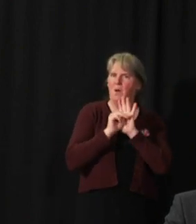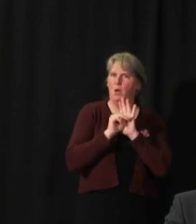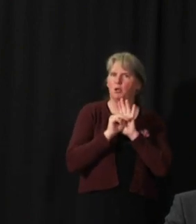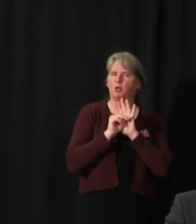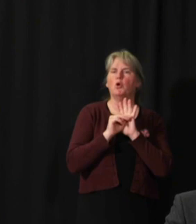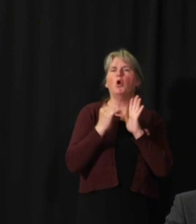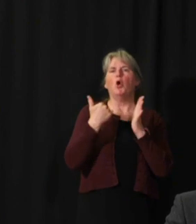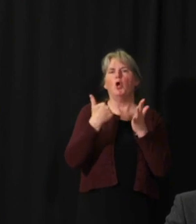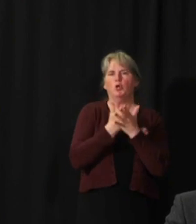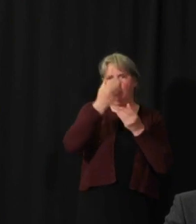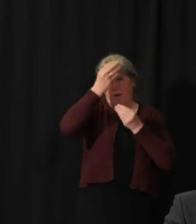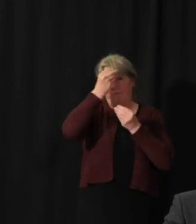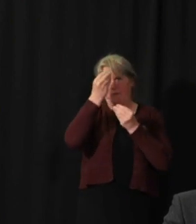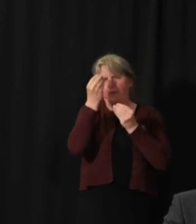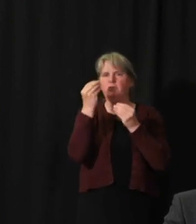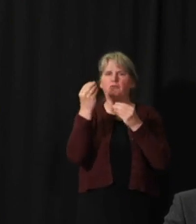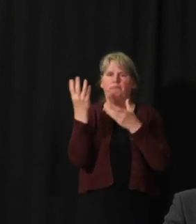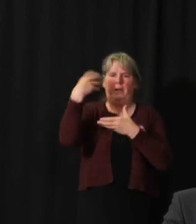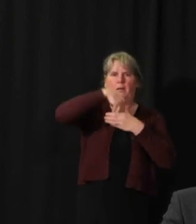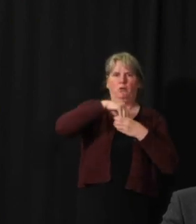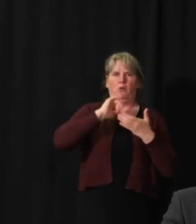numbers that I'll show you.